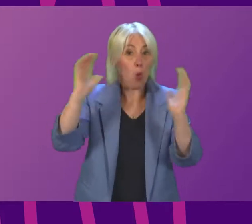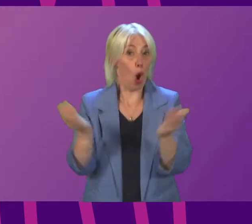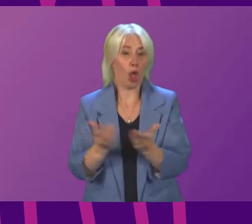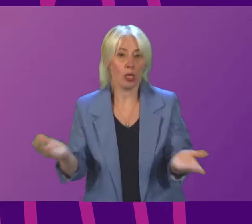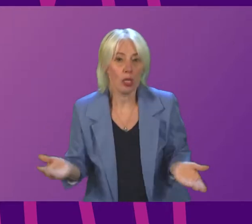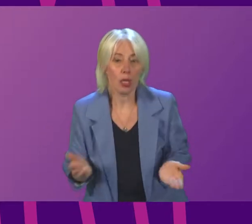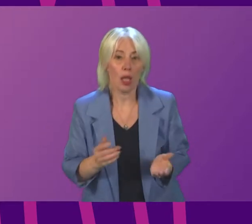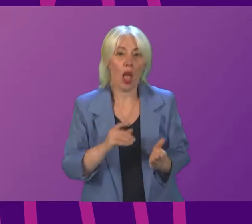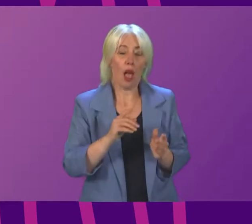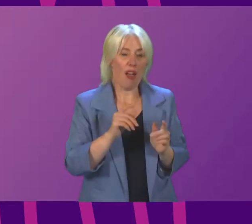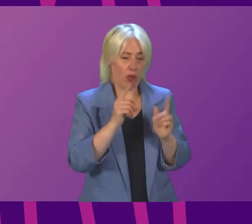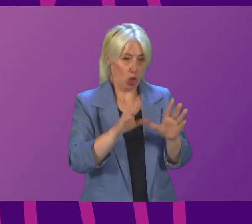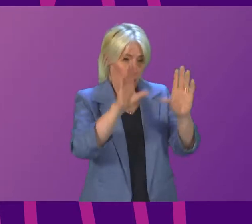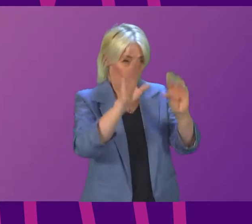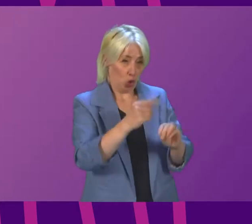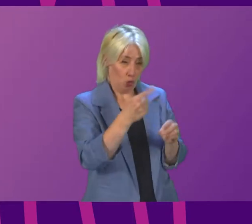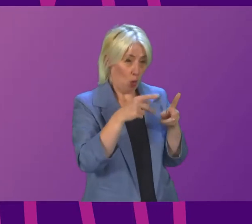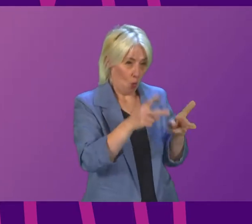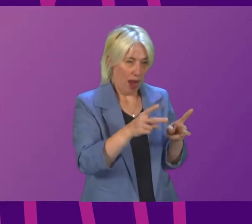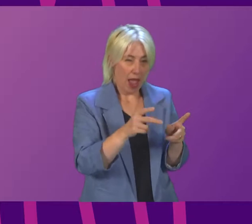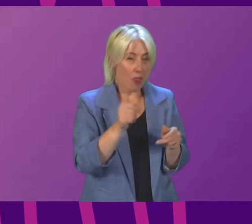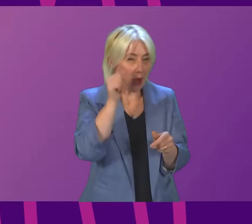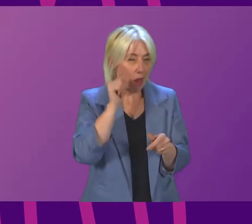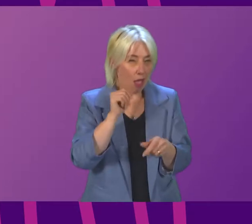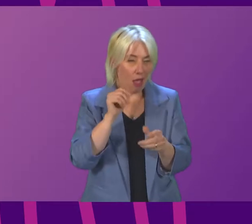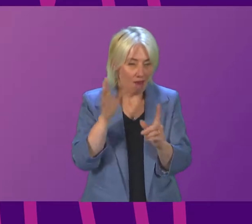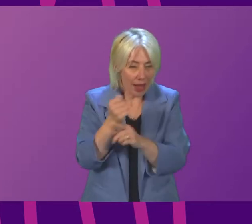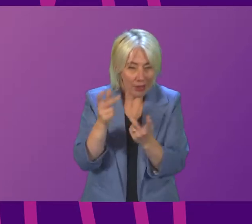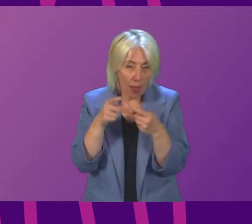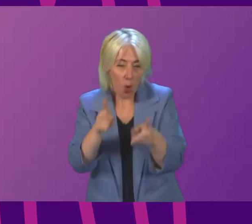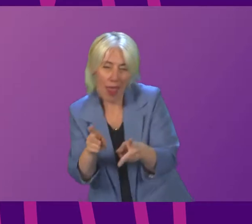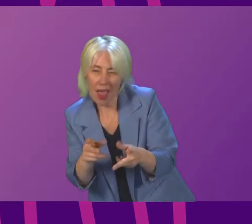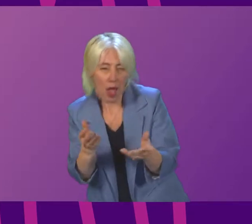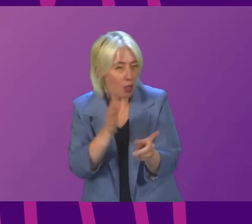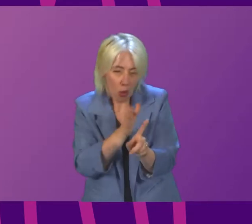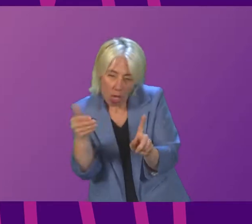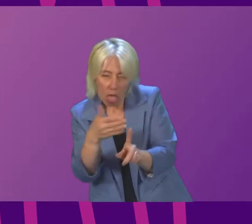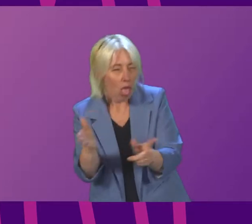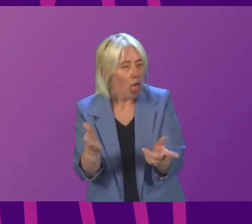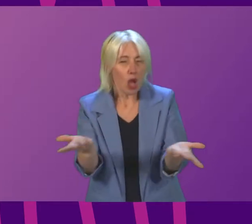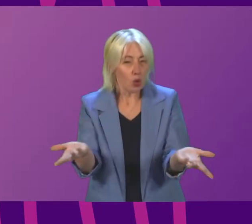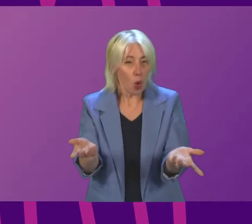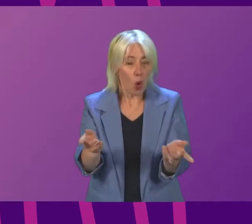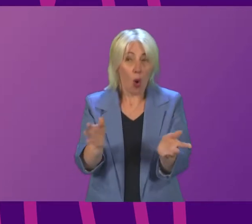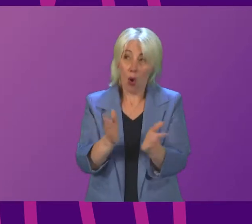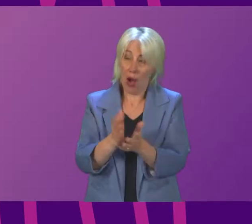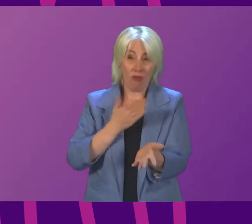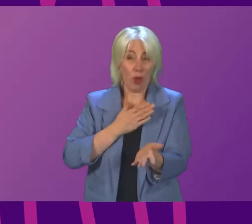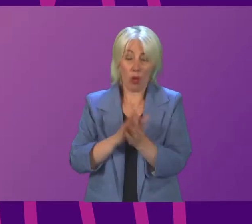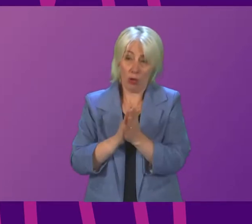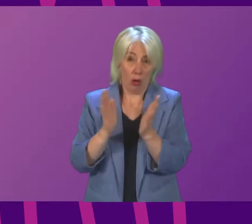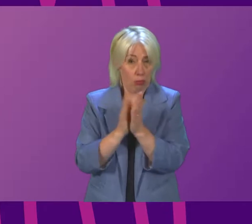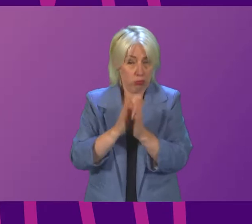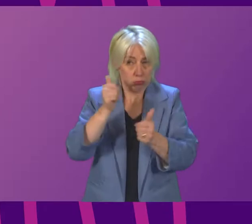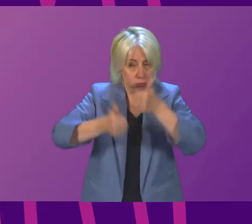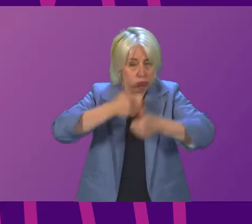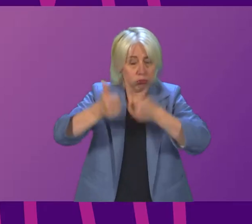close one loophole, some criminals are able to find another one and we have to try and stay ahead of that. So I, unlike Mr Finlay, would want to commend the prison service